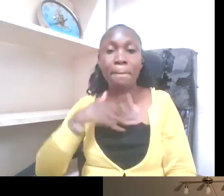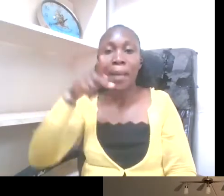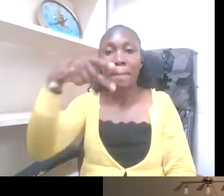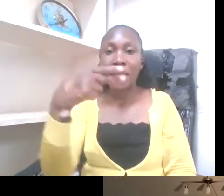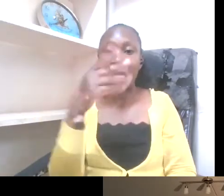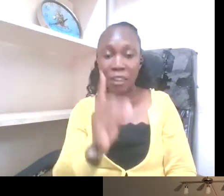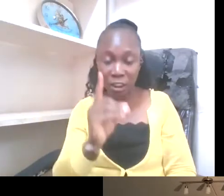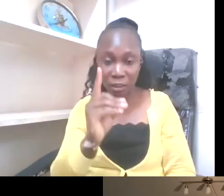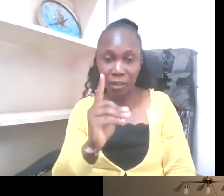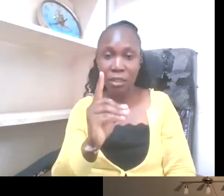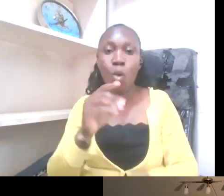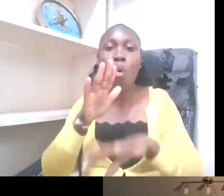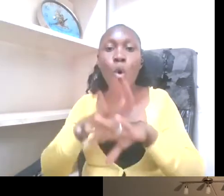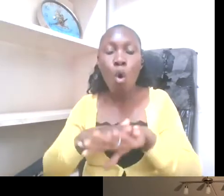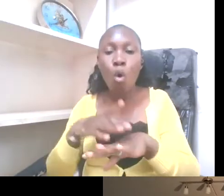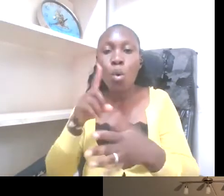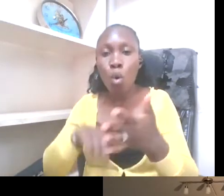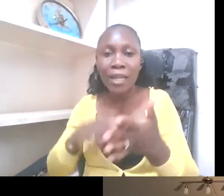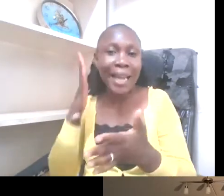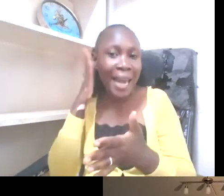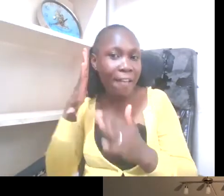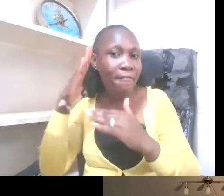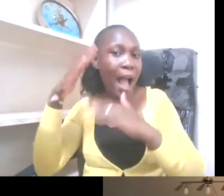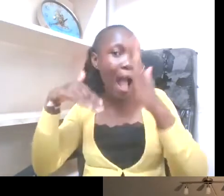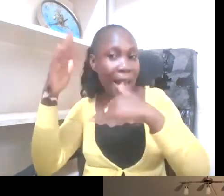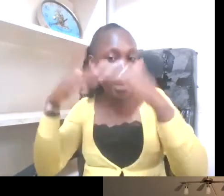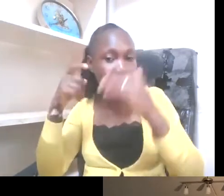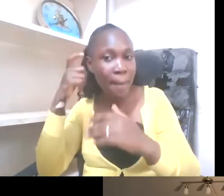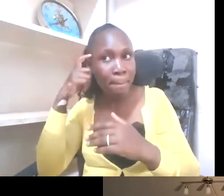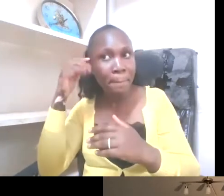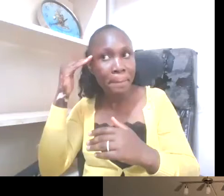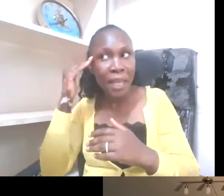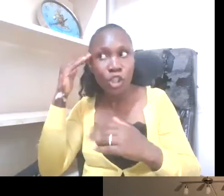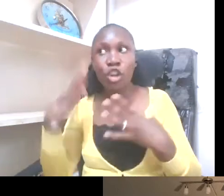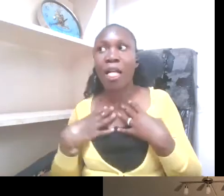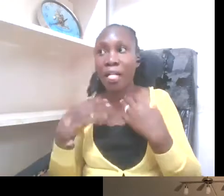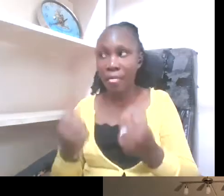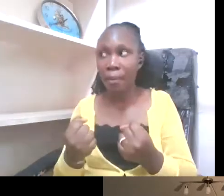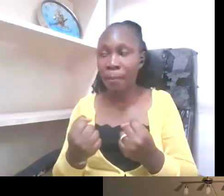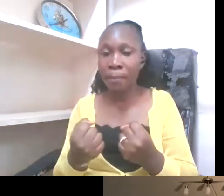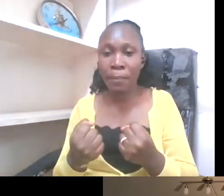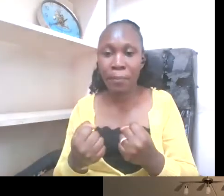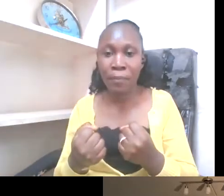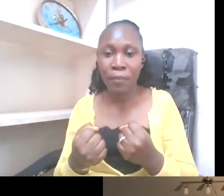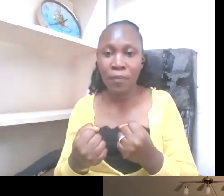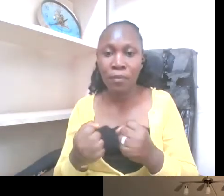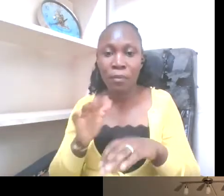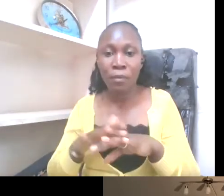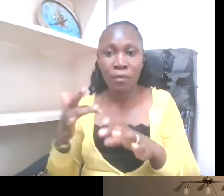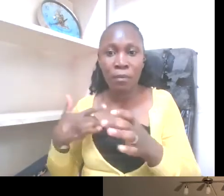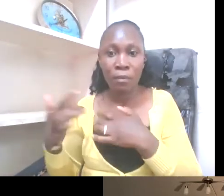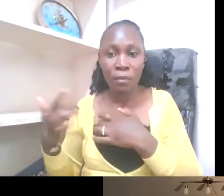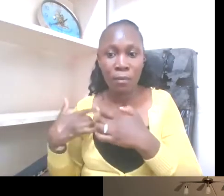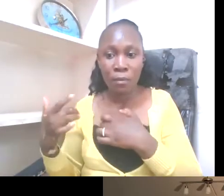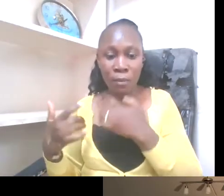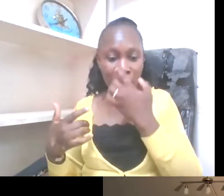on deaf adults' mental health. And I was looking at their psychosocial support concerns at home, at work,